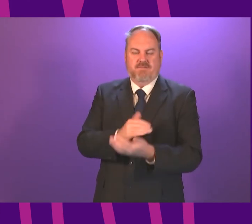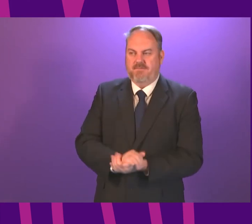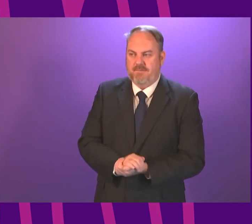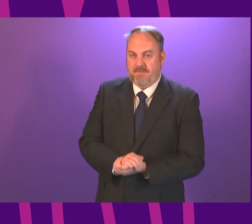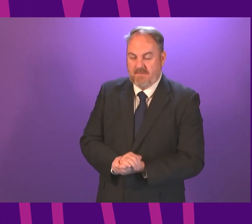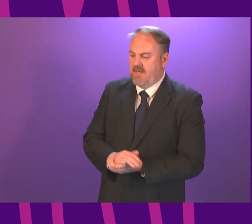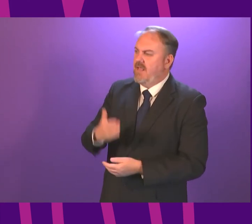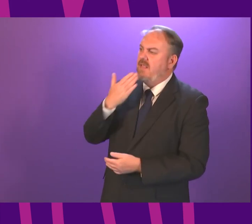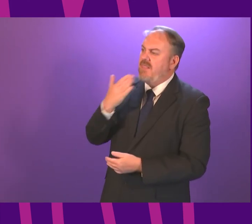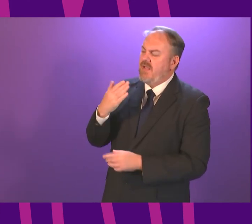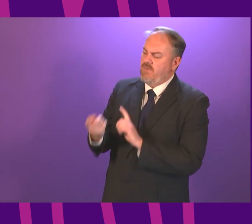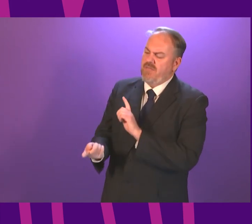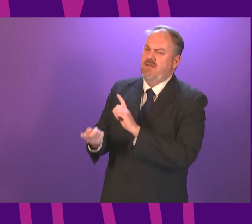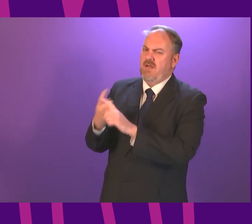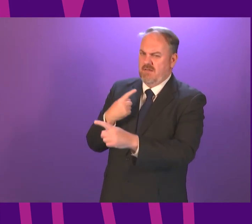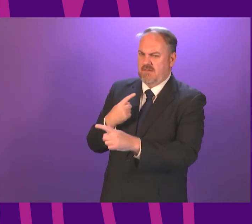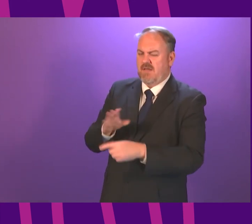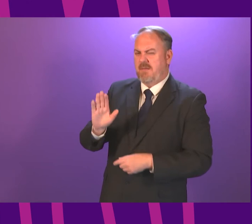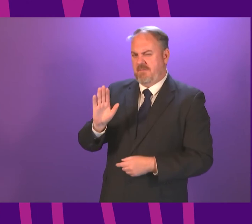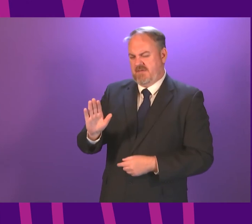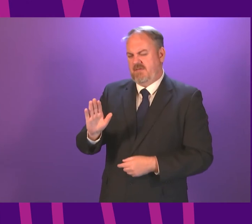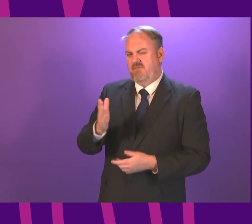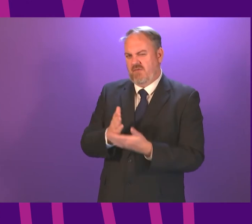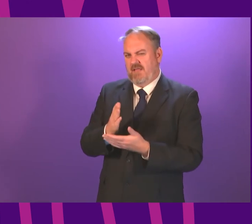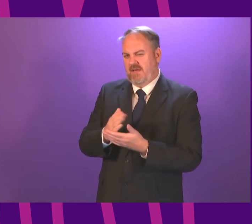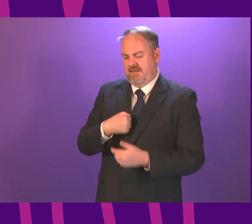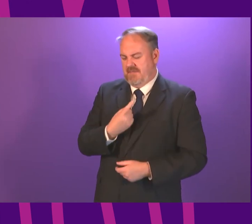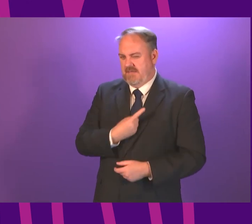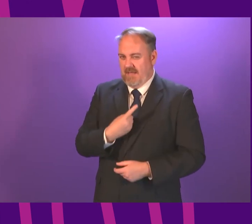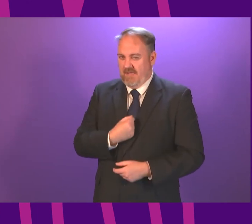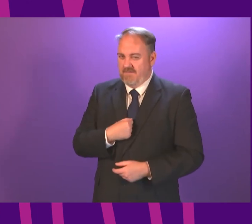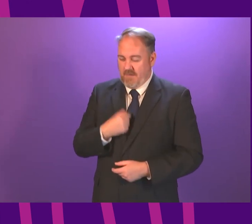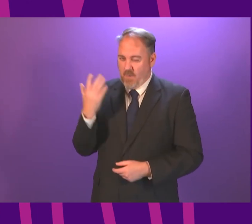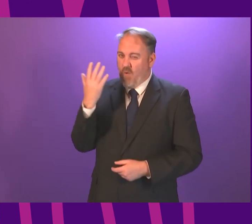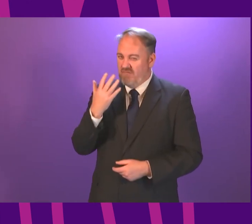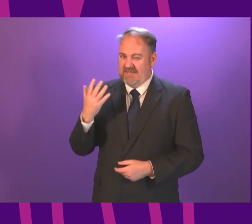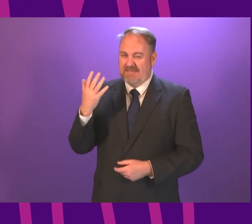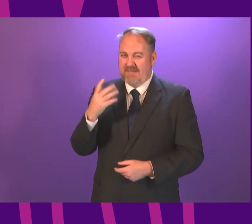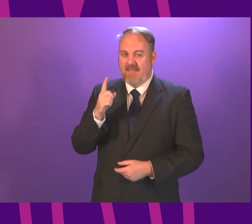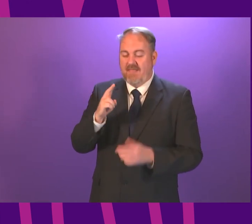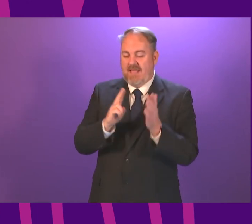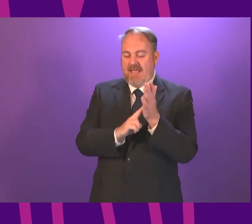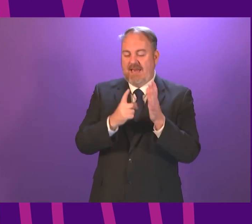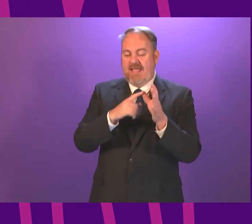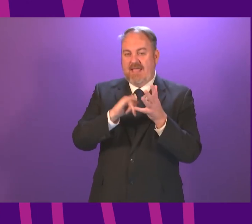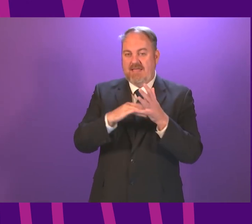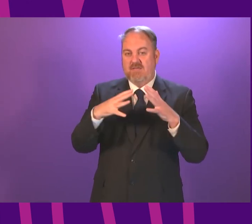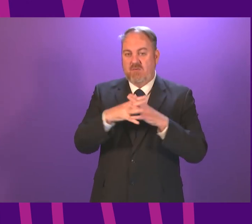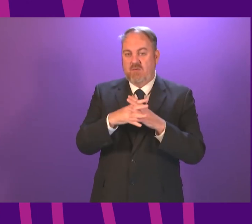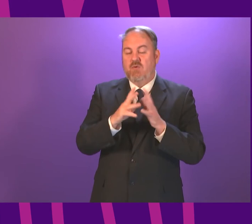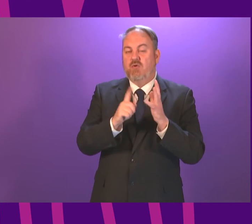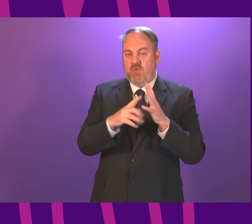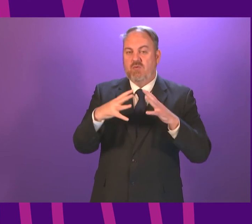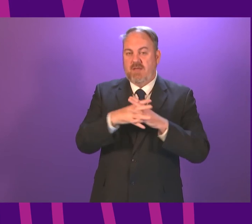First Minister for that answer. I am sure she, like me, is very worried that the NASUWT has